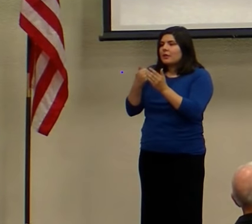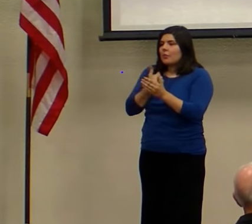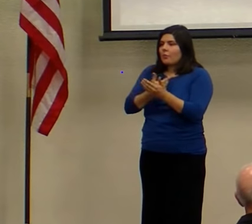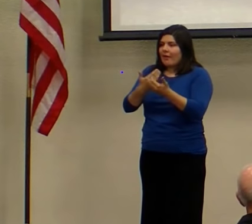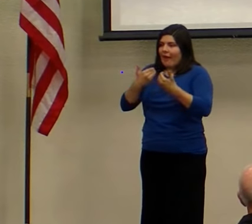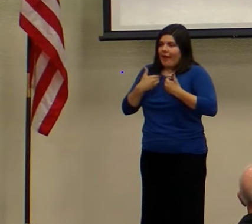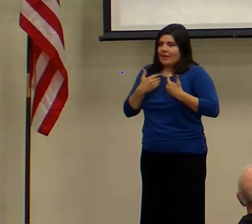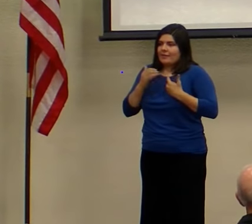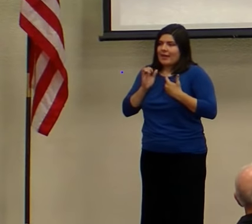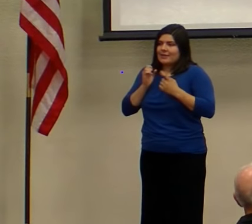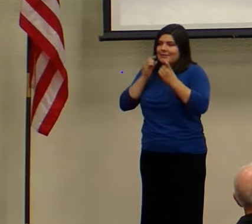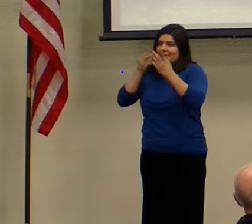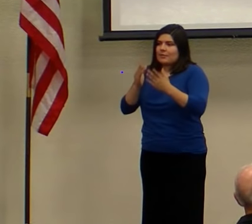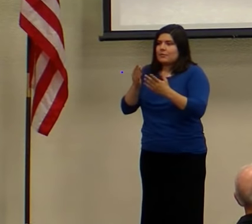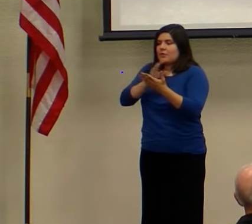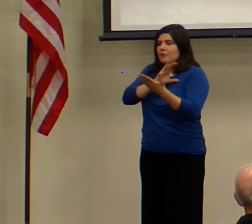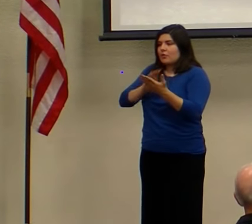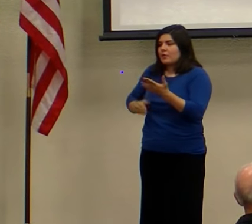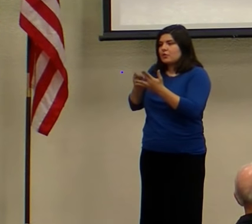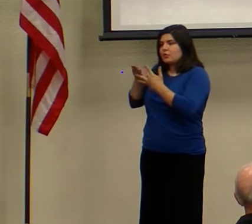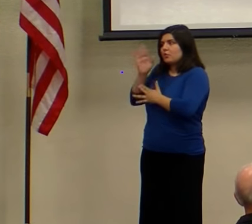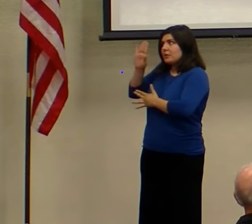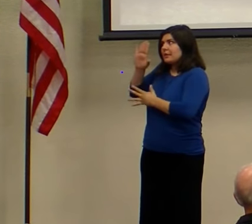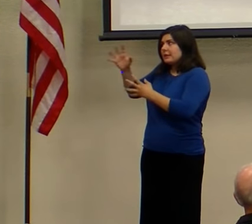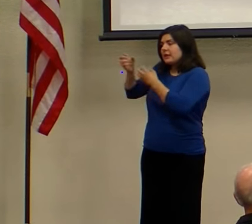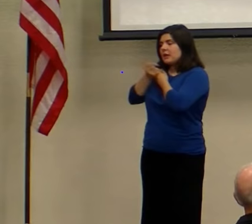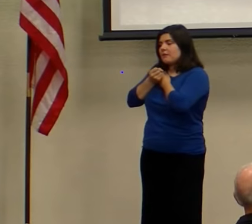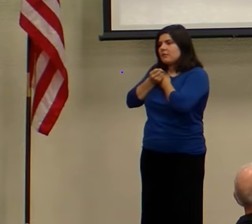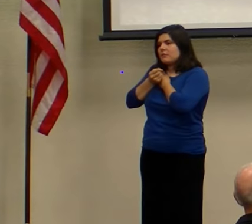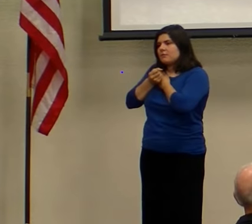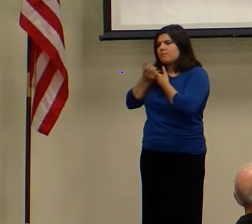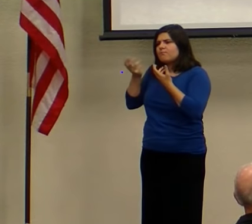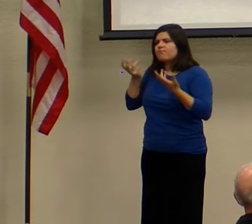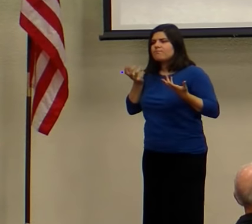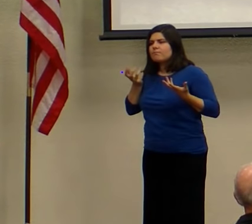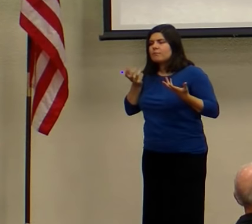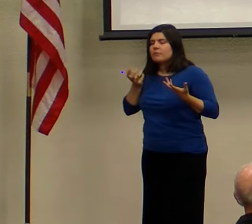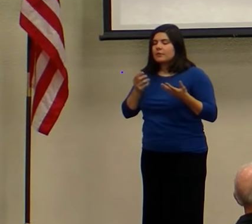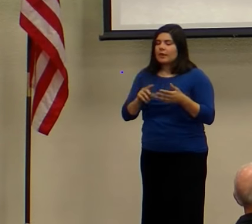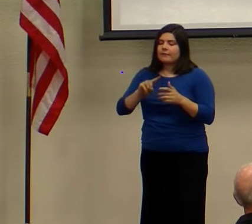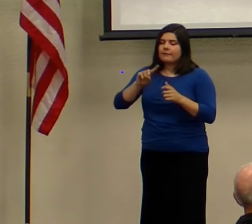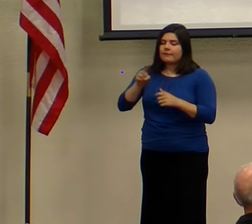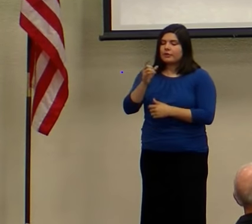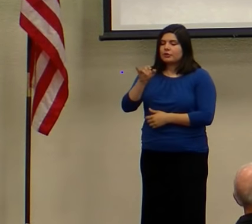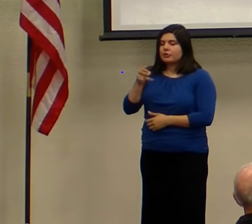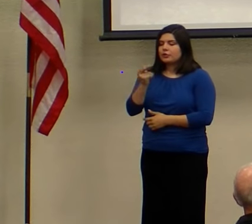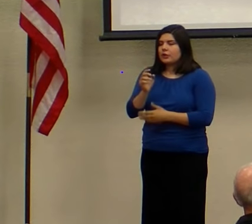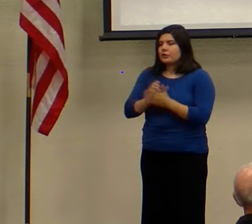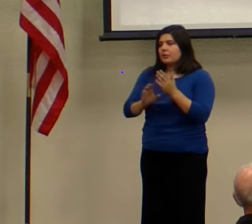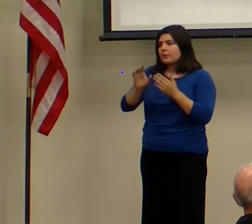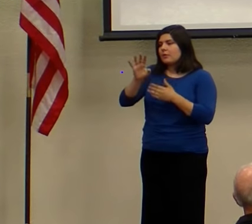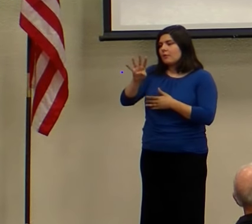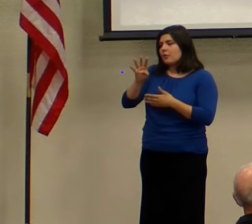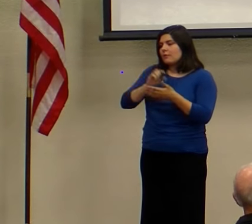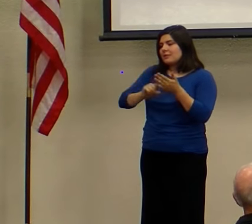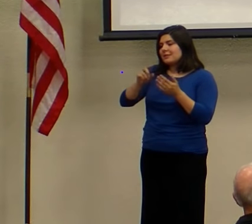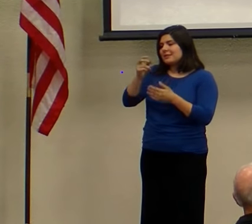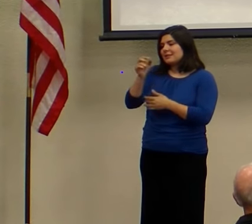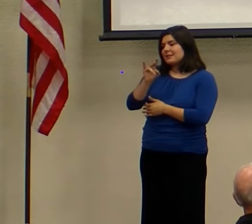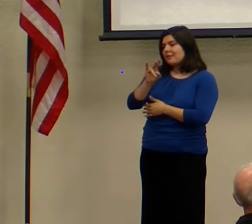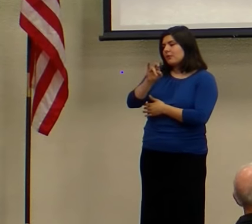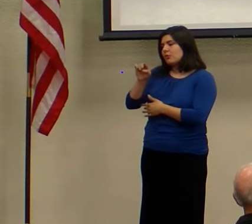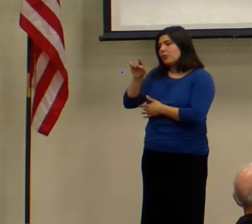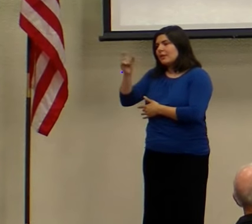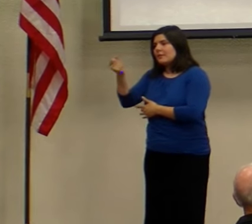disciples of Christ through his love. 1 John 4, verses 7-11 says, Beloved,